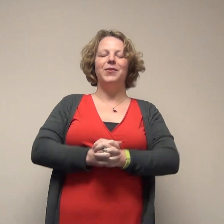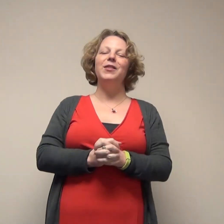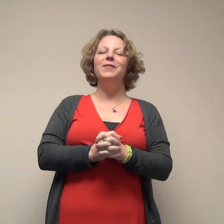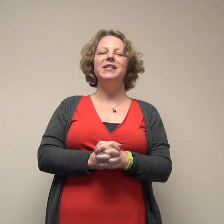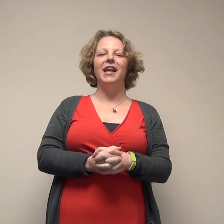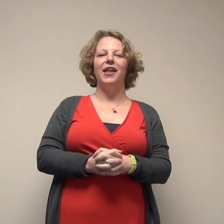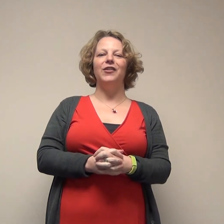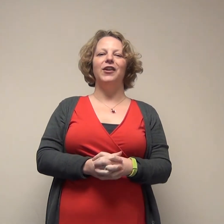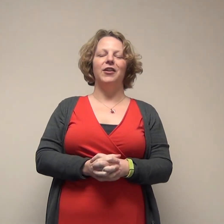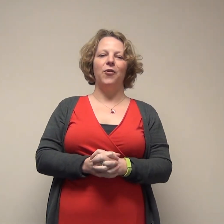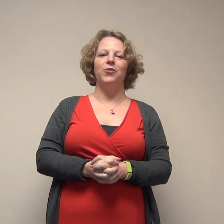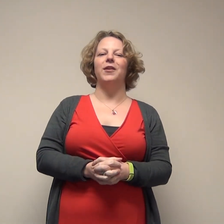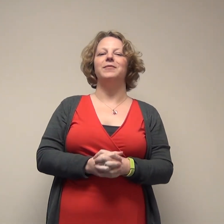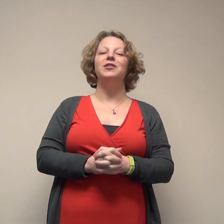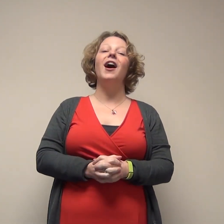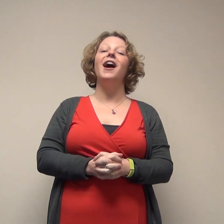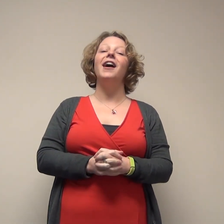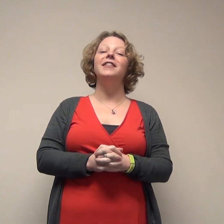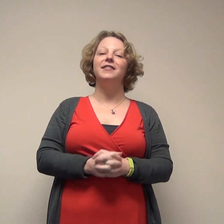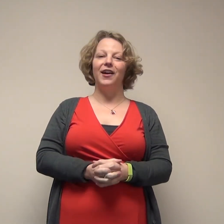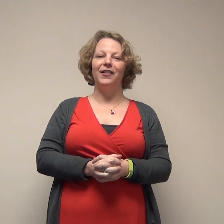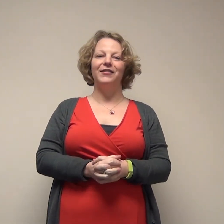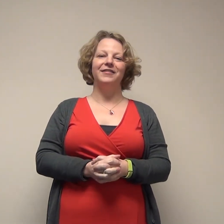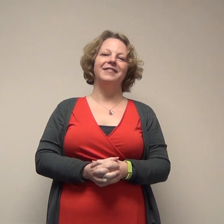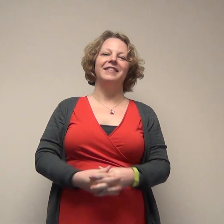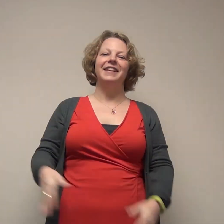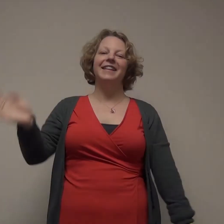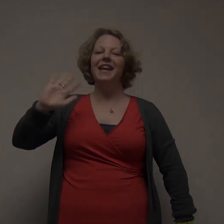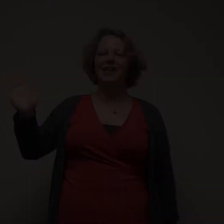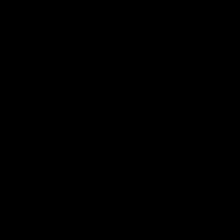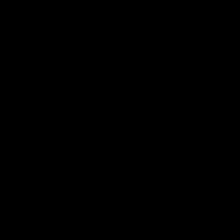put them together and hold them just so. Thank you.